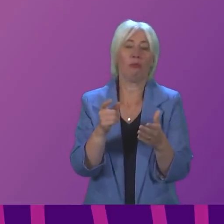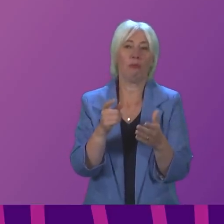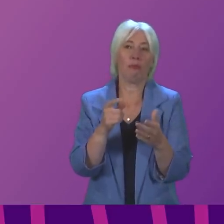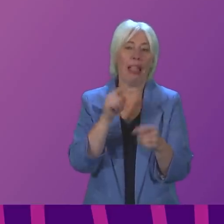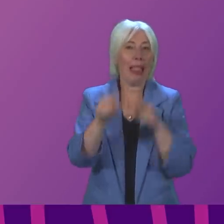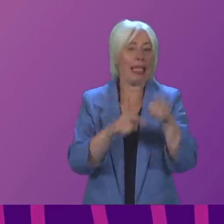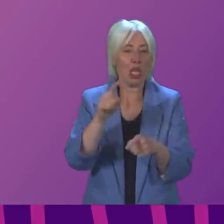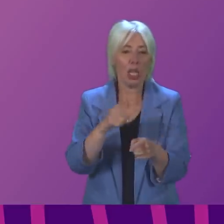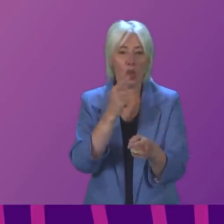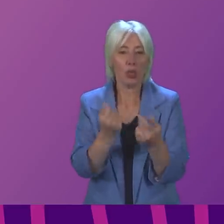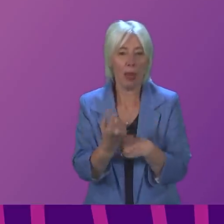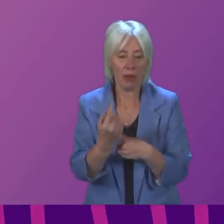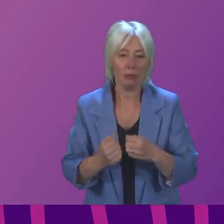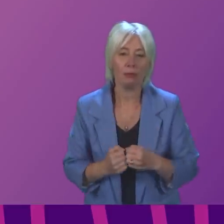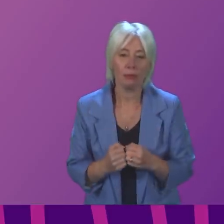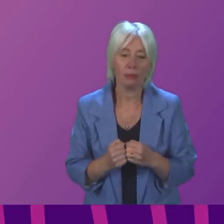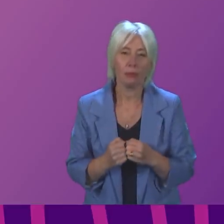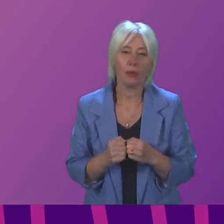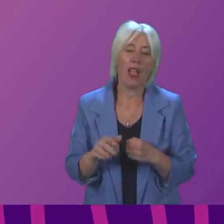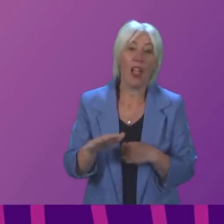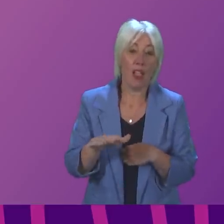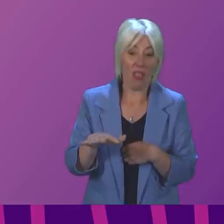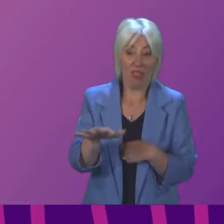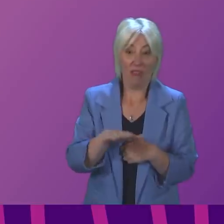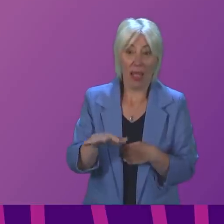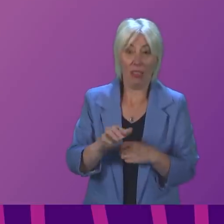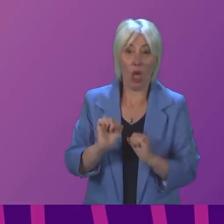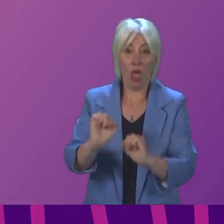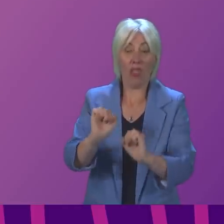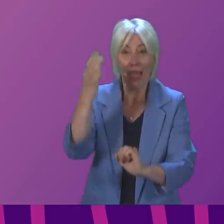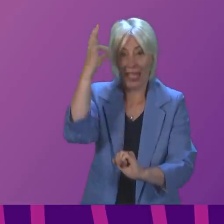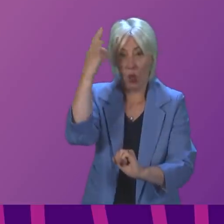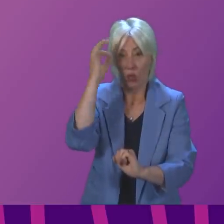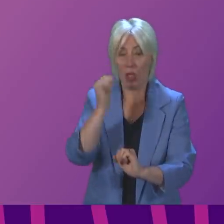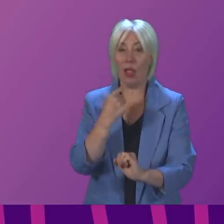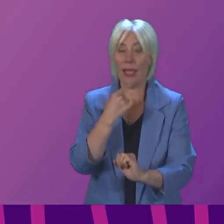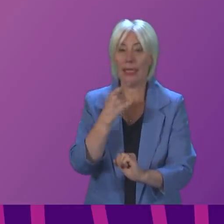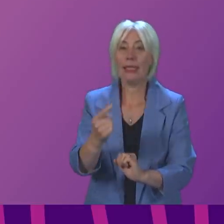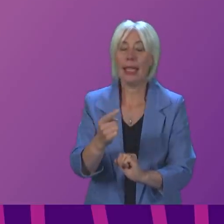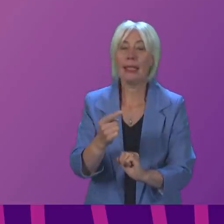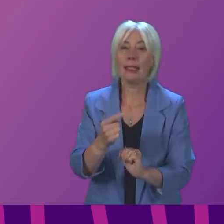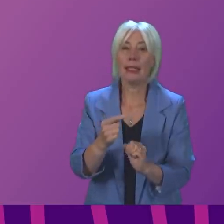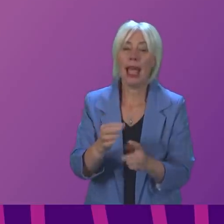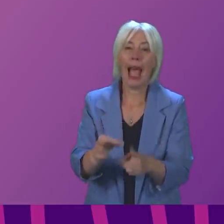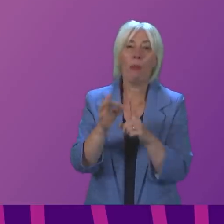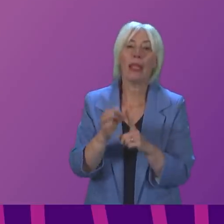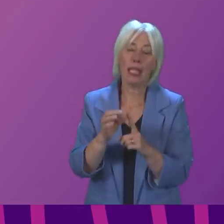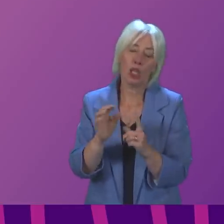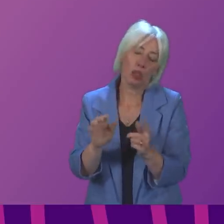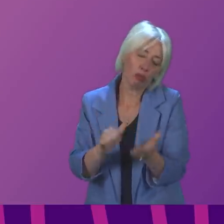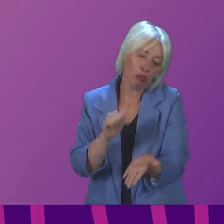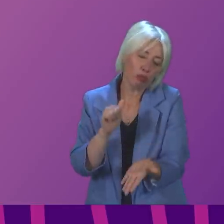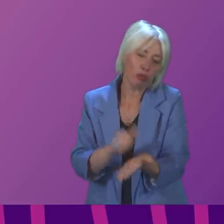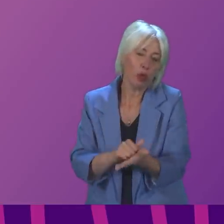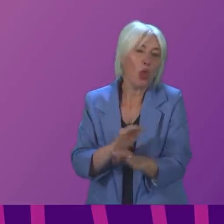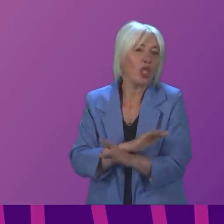Interestingly, the family's own council conceded that the applications were well-merited and did not oppose